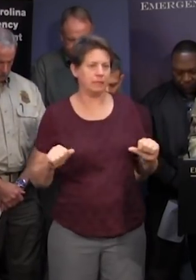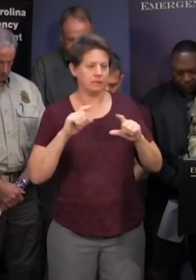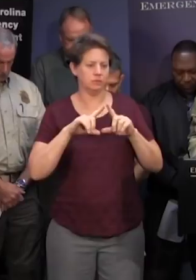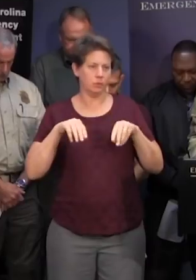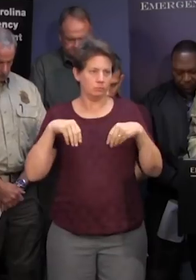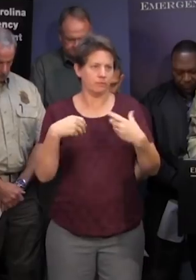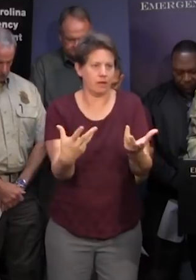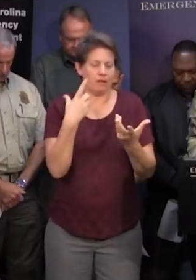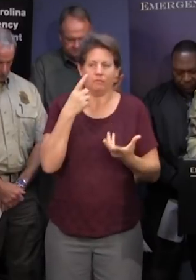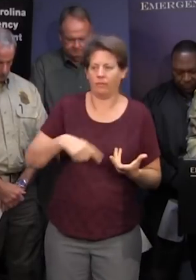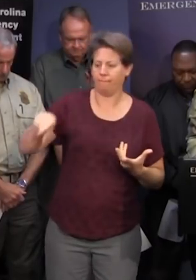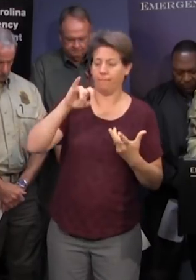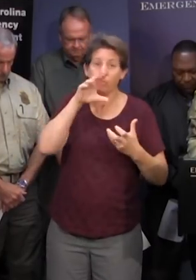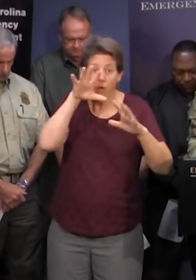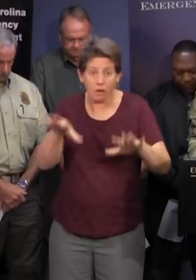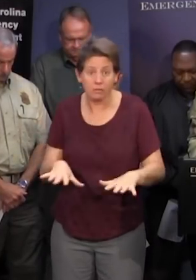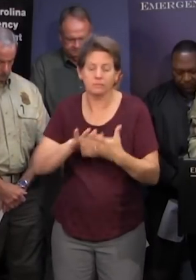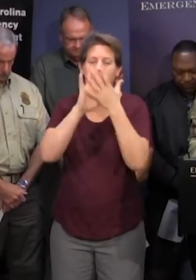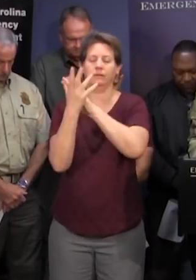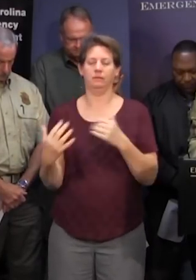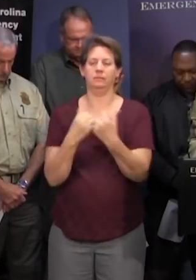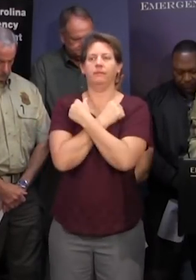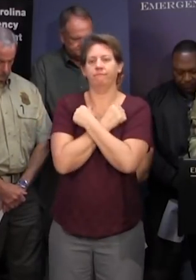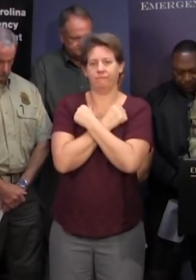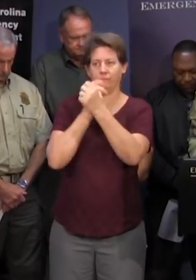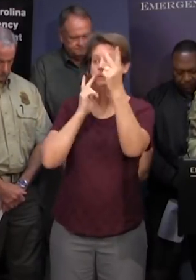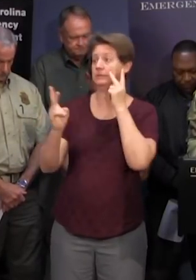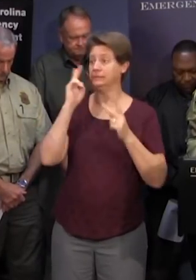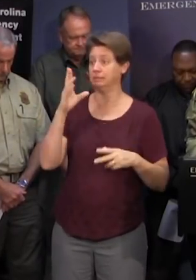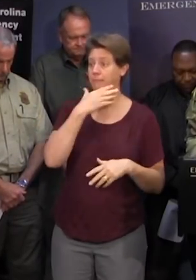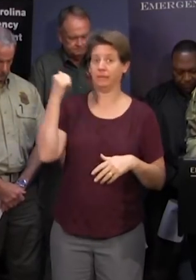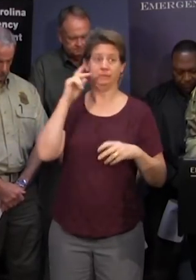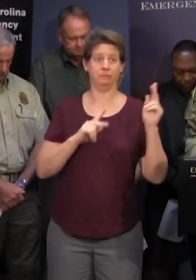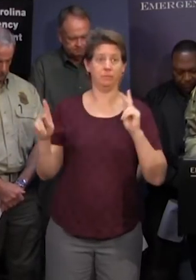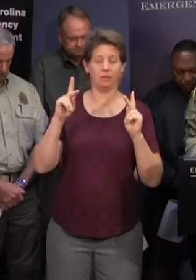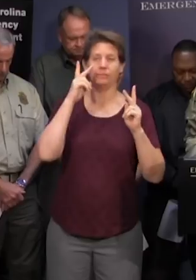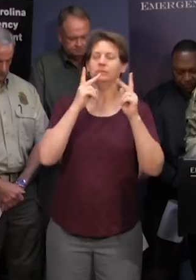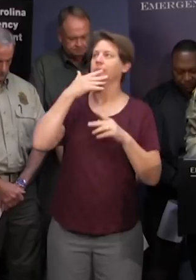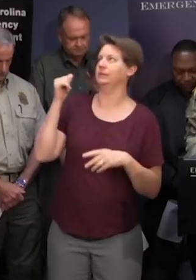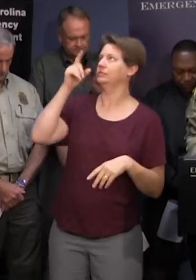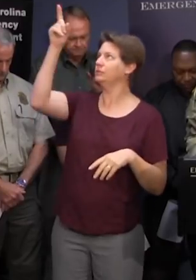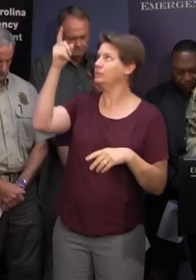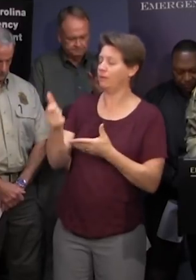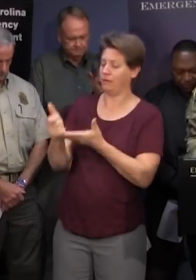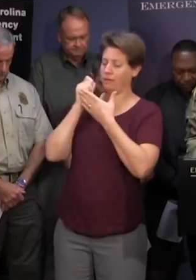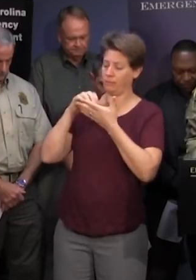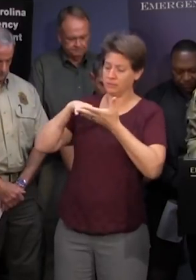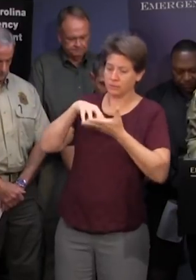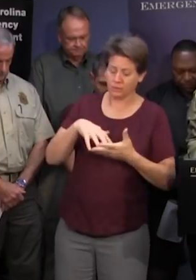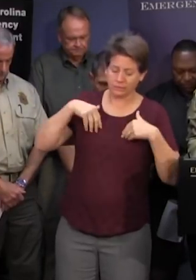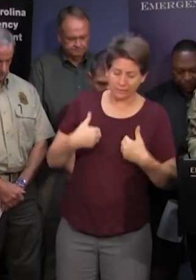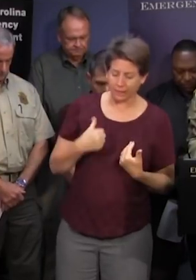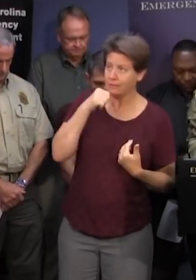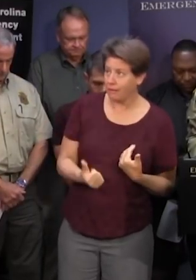water into a flood of love so we can see the best of humanity and the best of you help us to not grow weary in doing that which is